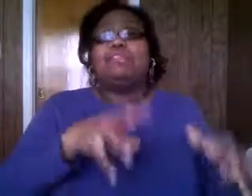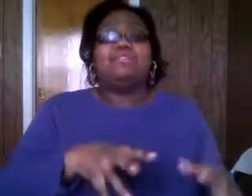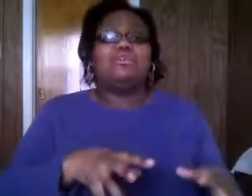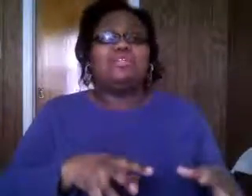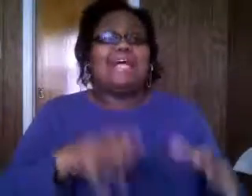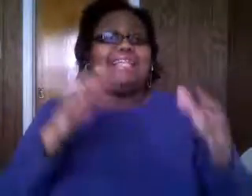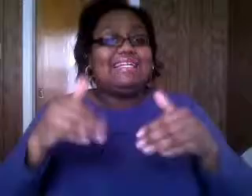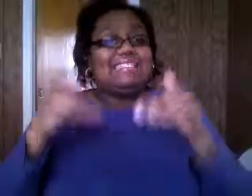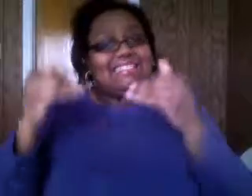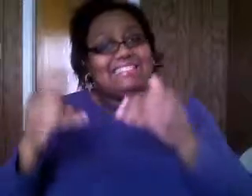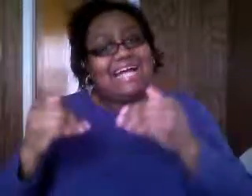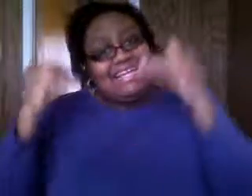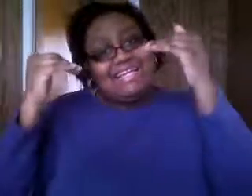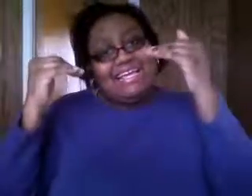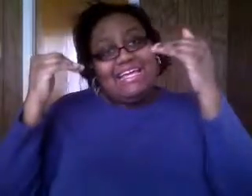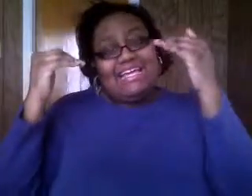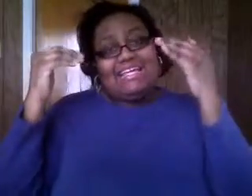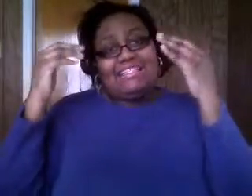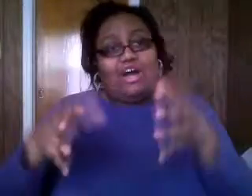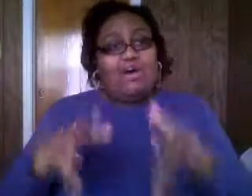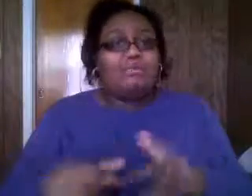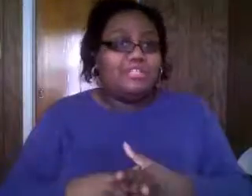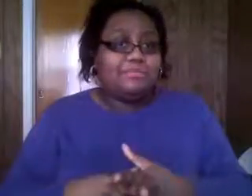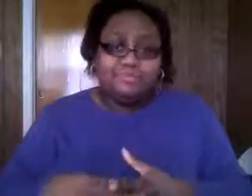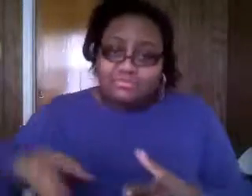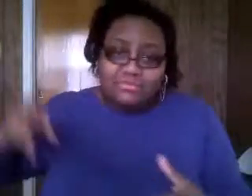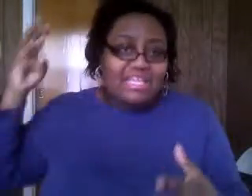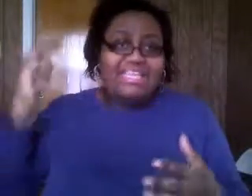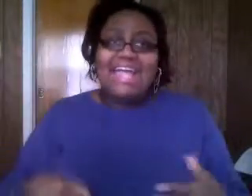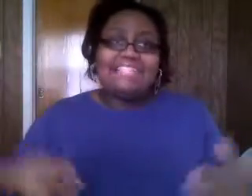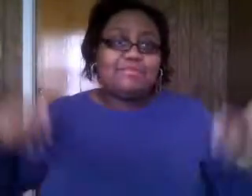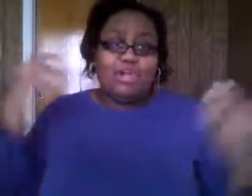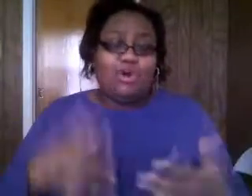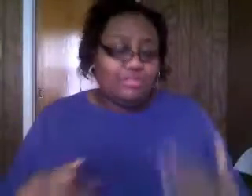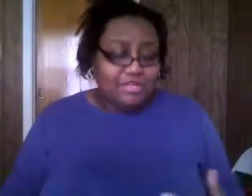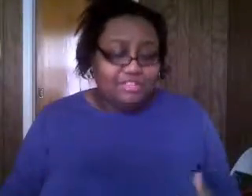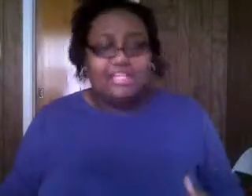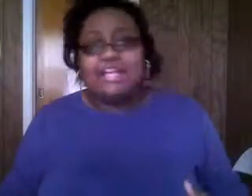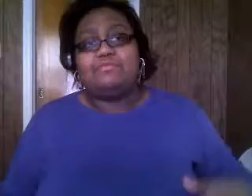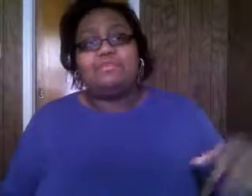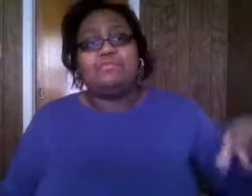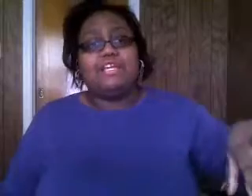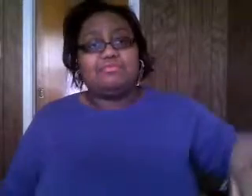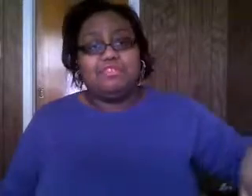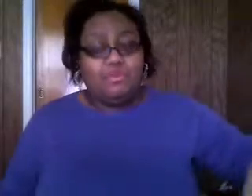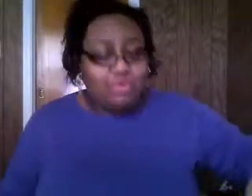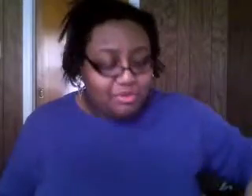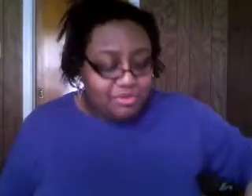them solely because i think it's it's not it's not all of them it has to be all of us it has to be it has to be the whole community